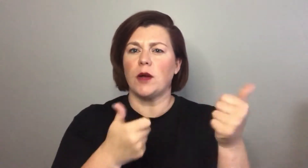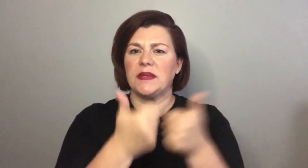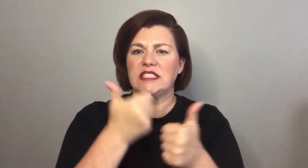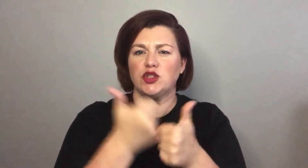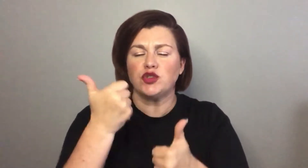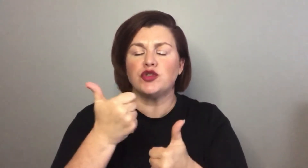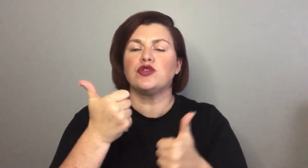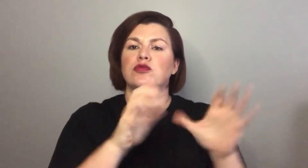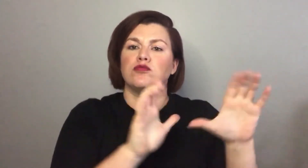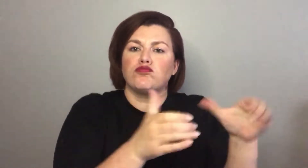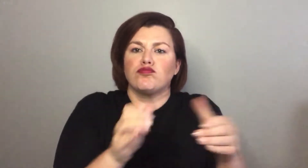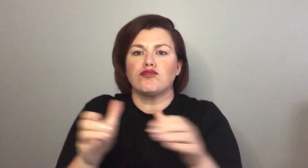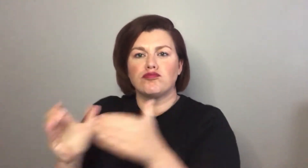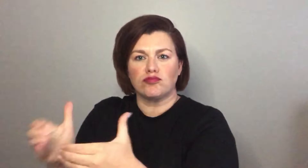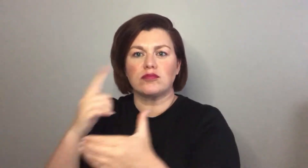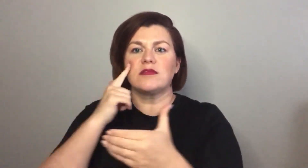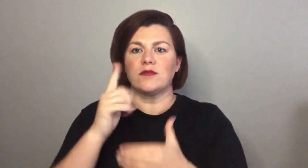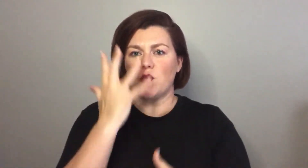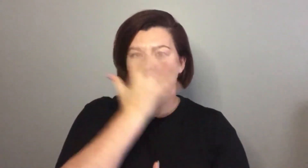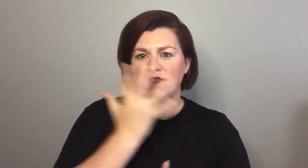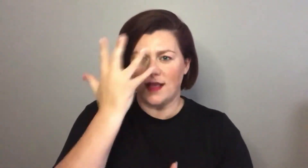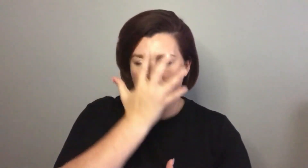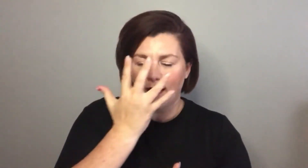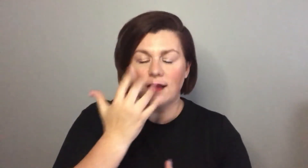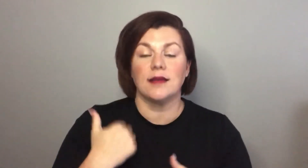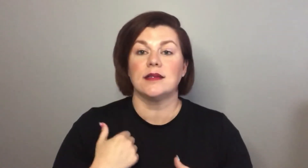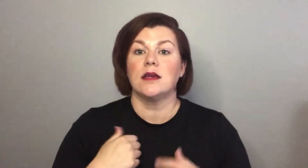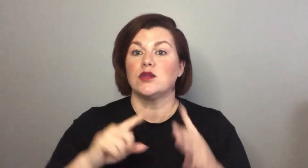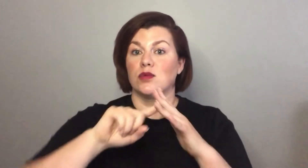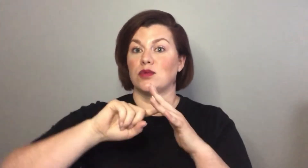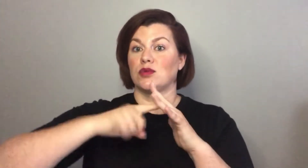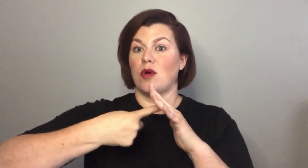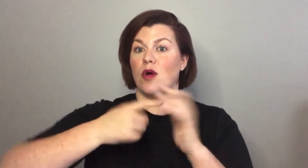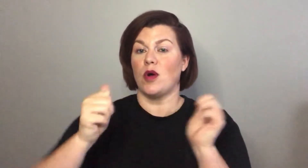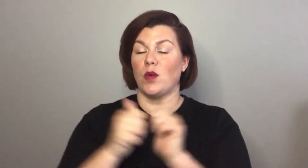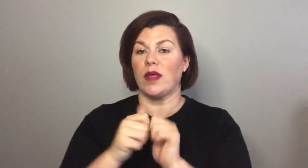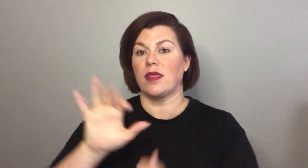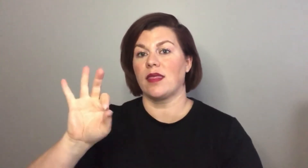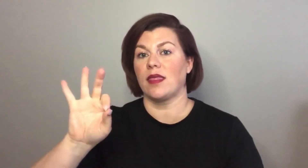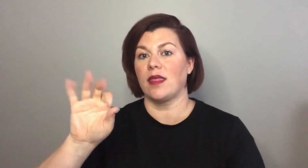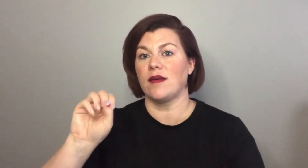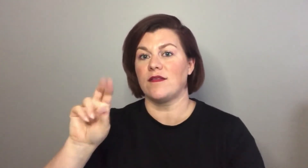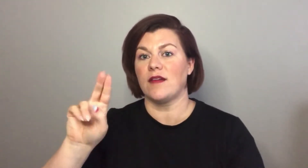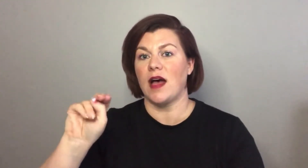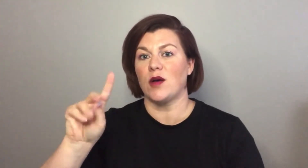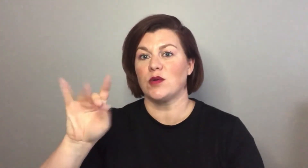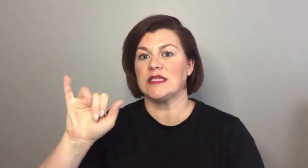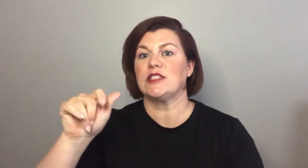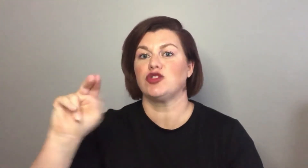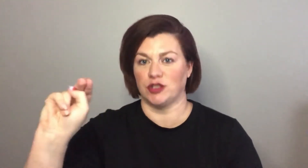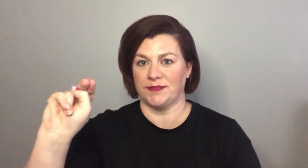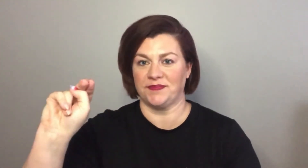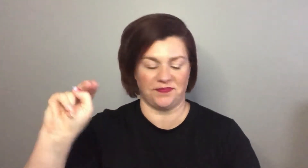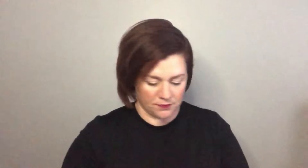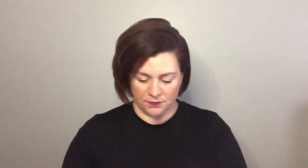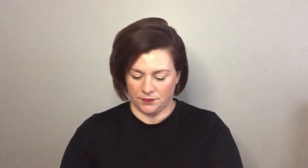I have a few items from each category for um face so I have